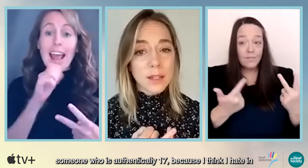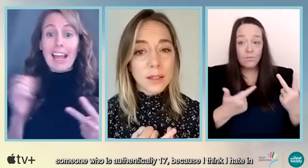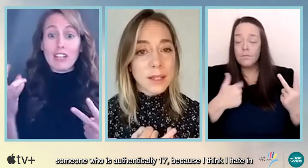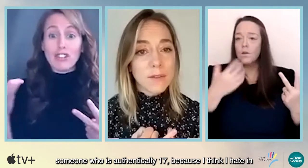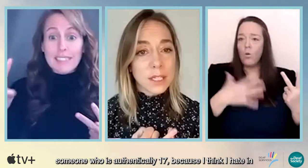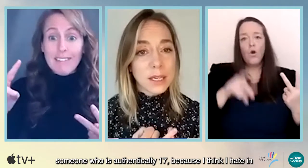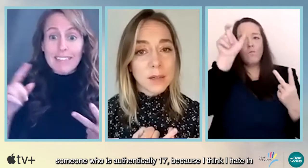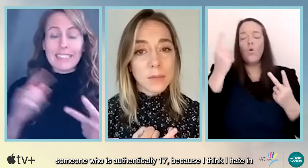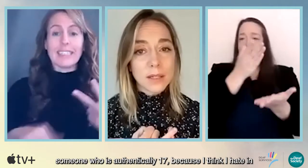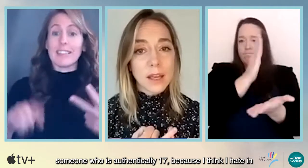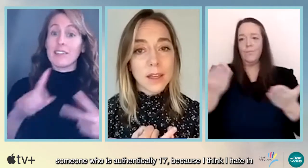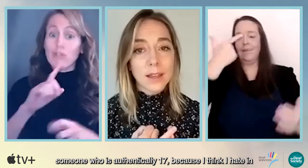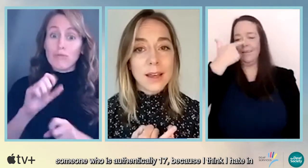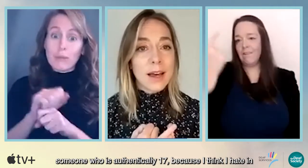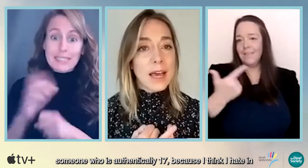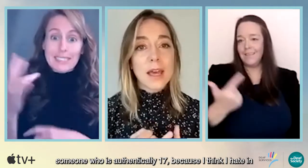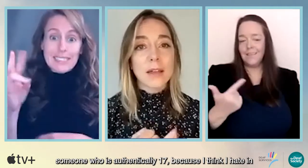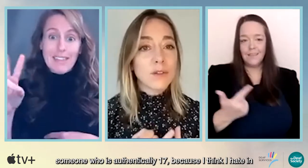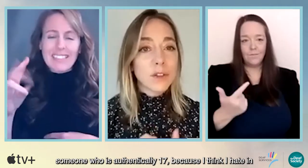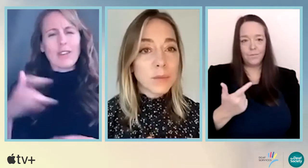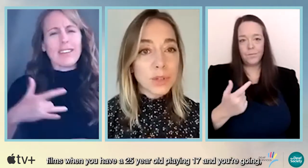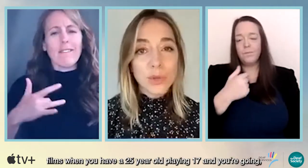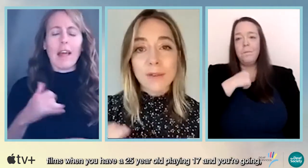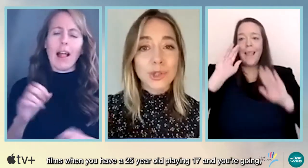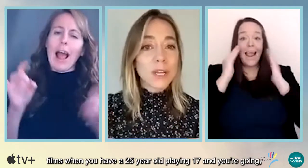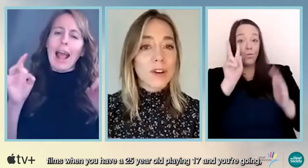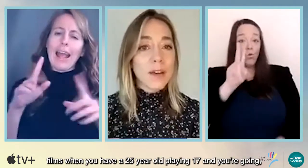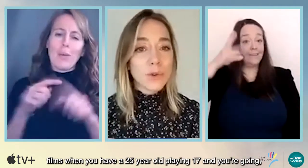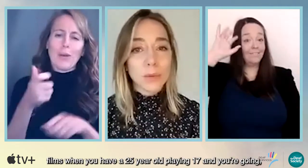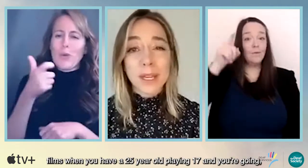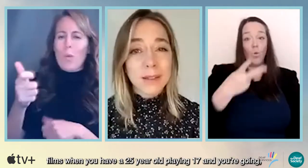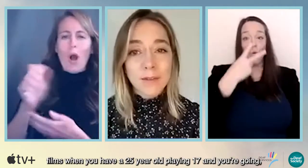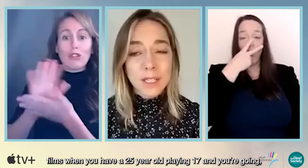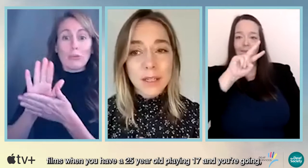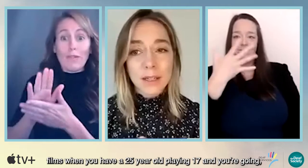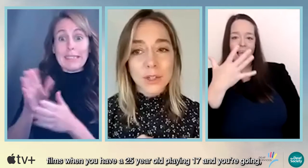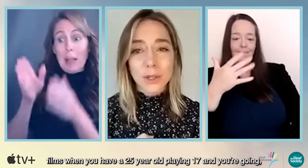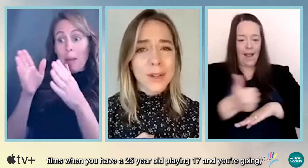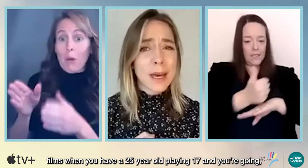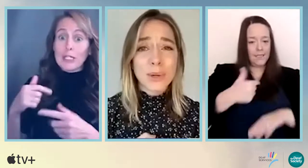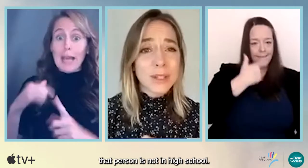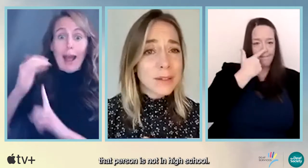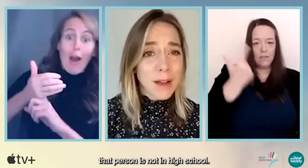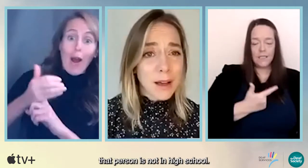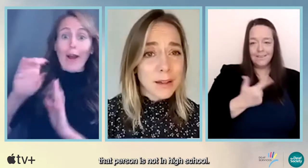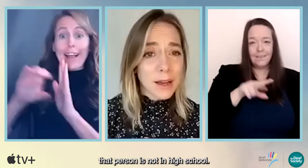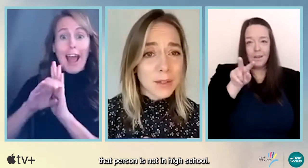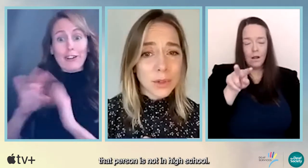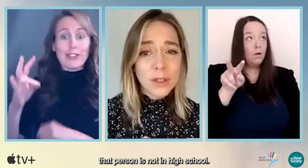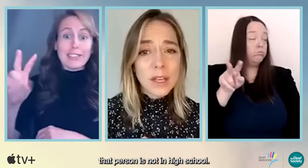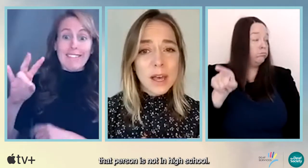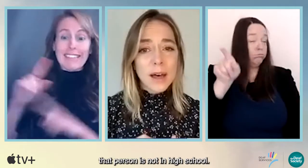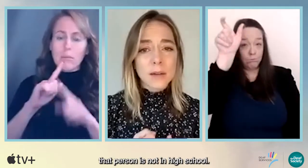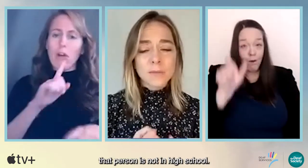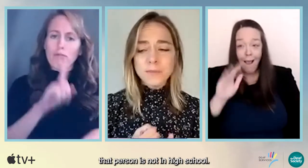authentically 17, because I think I hate in films, when you have a 25 year old playing 17, and you're going, that person is not in high